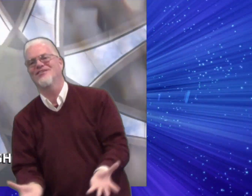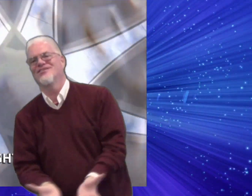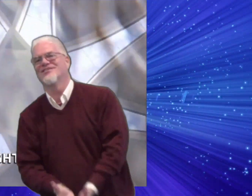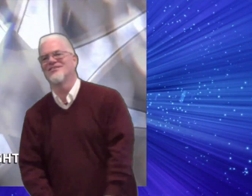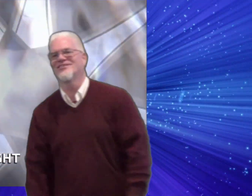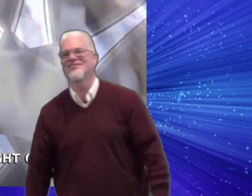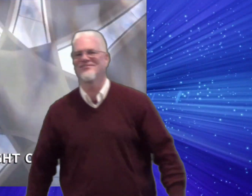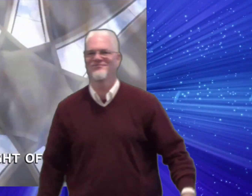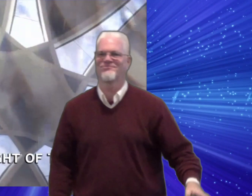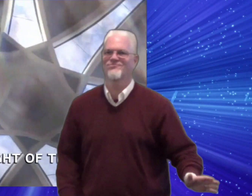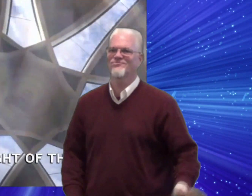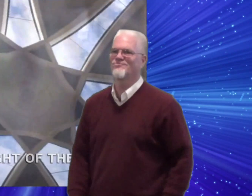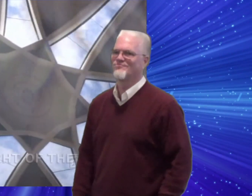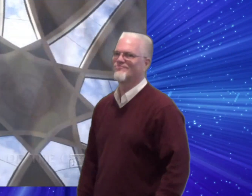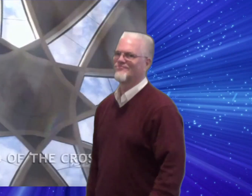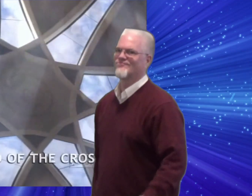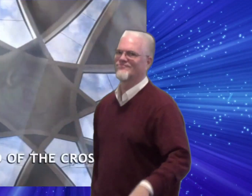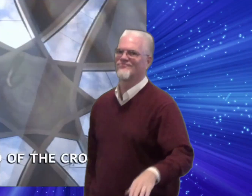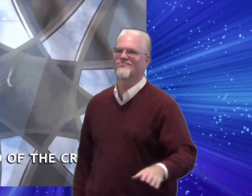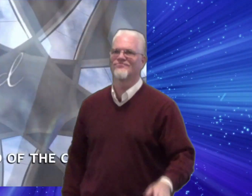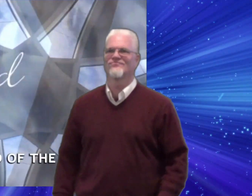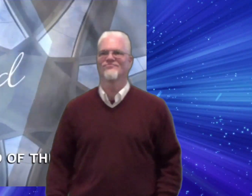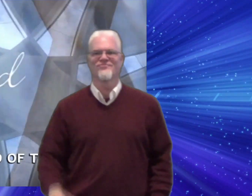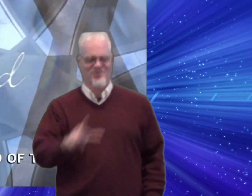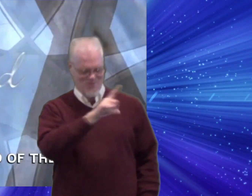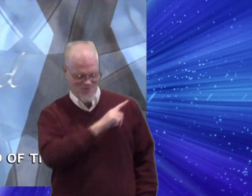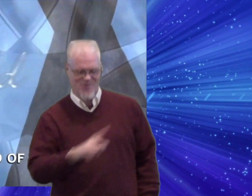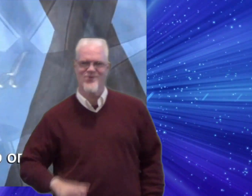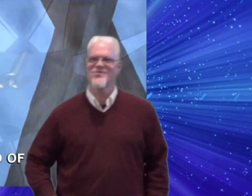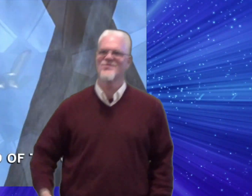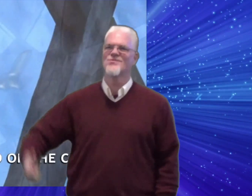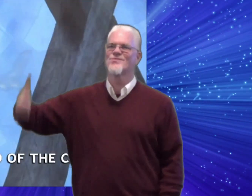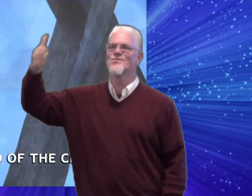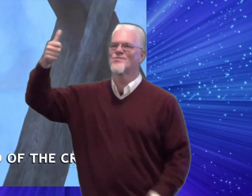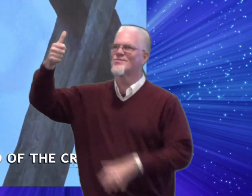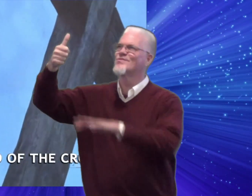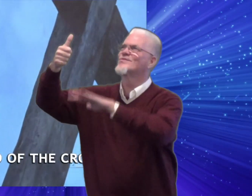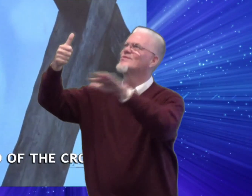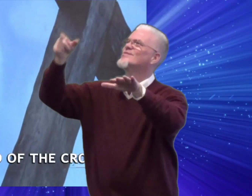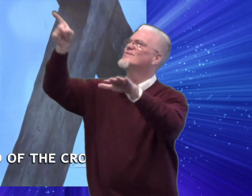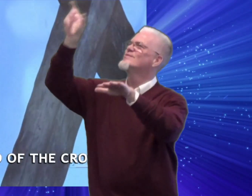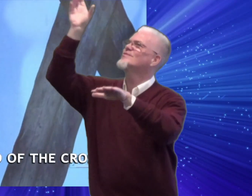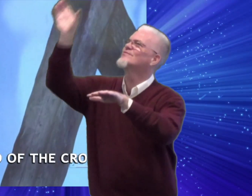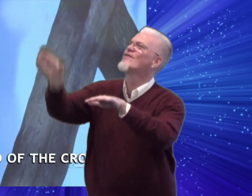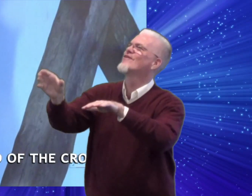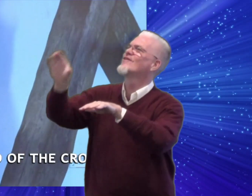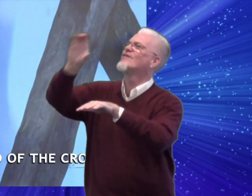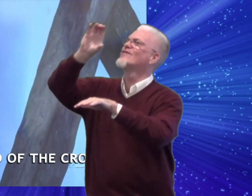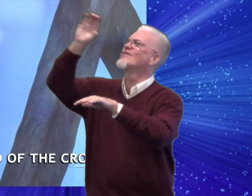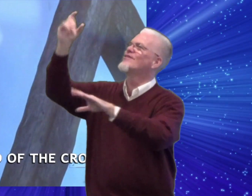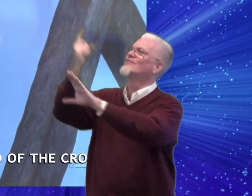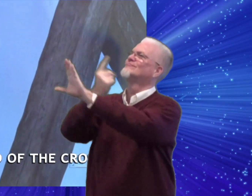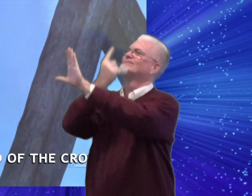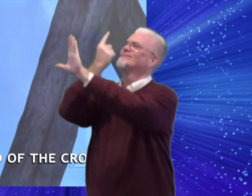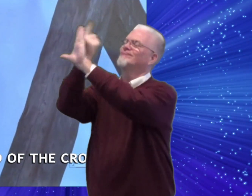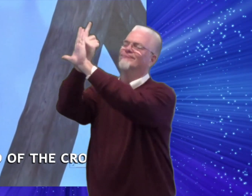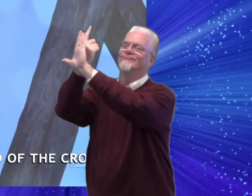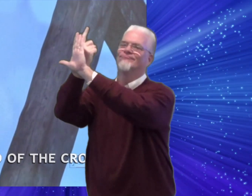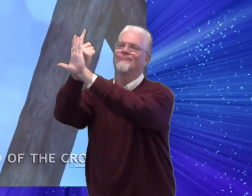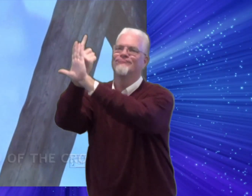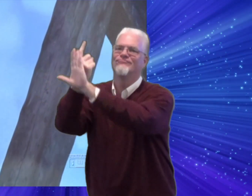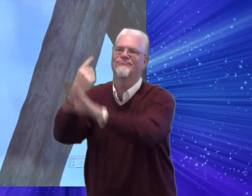world And Lord of the cross